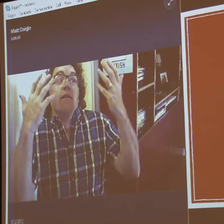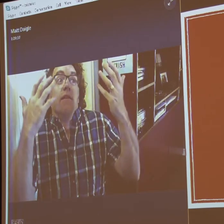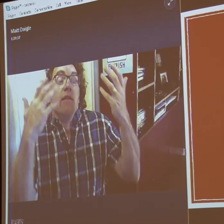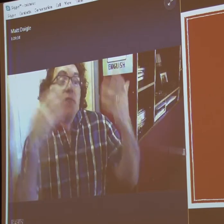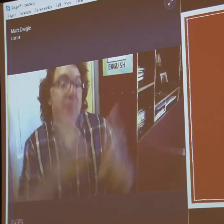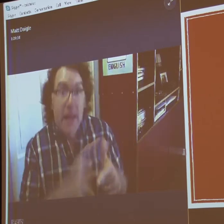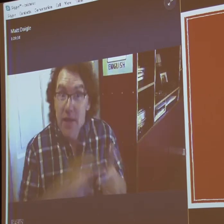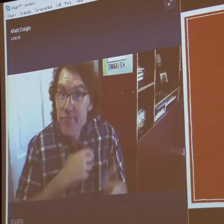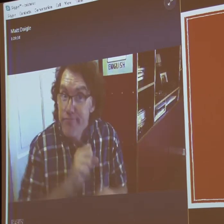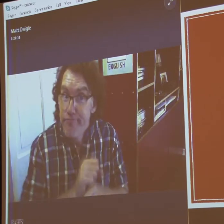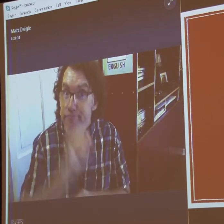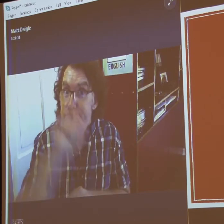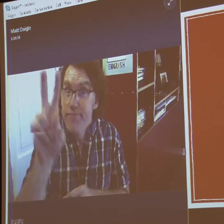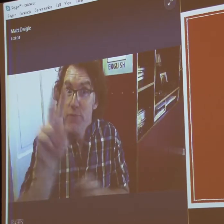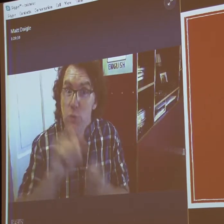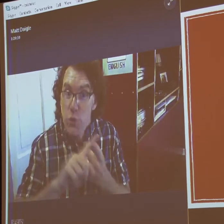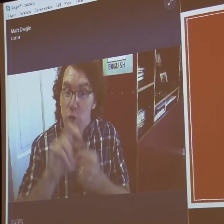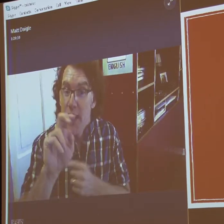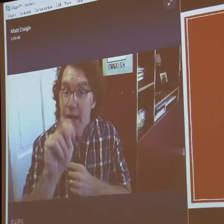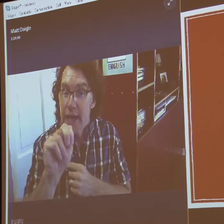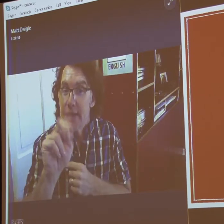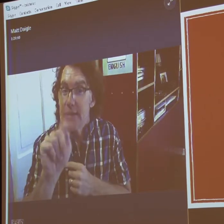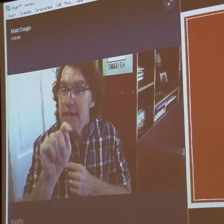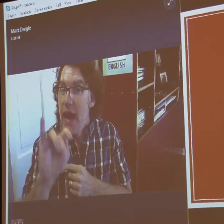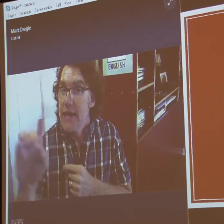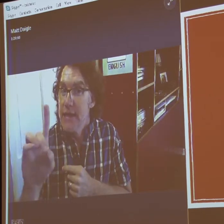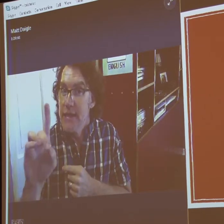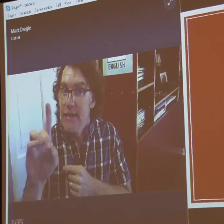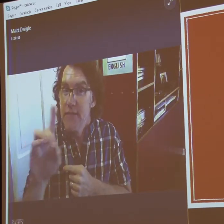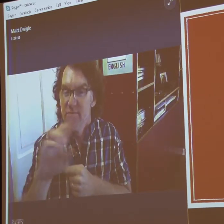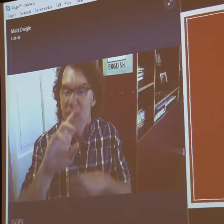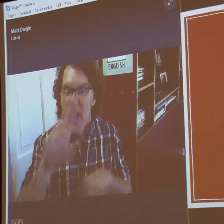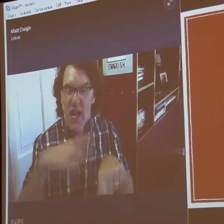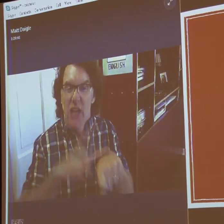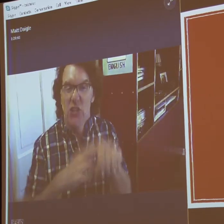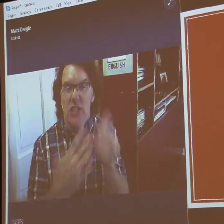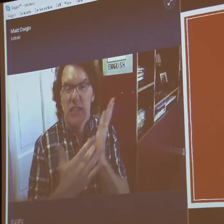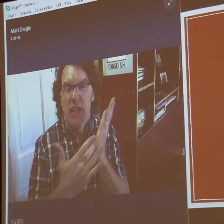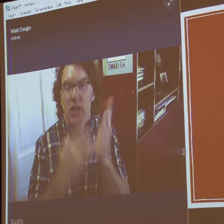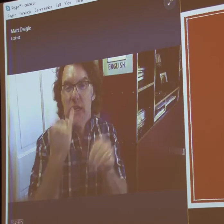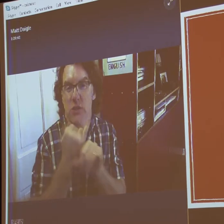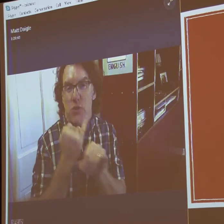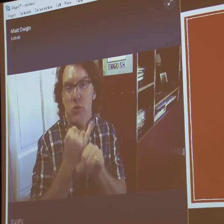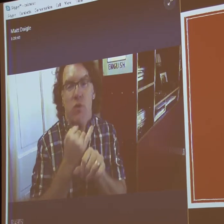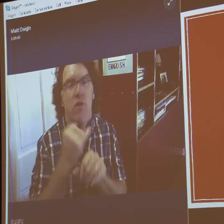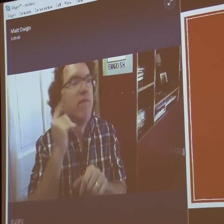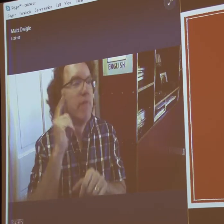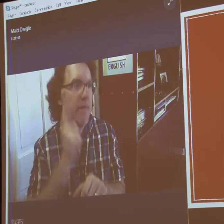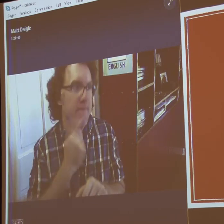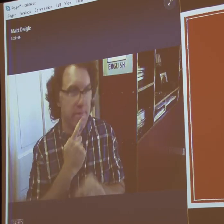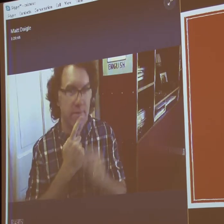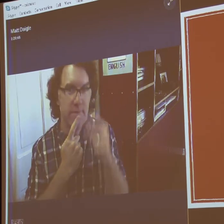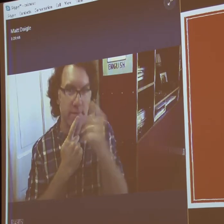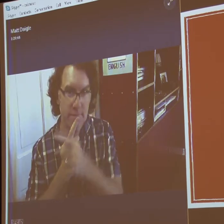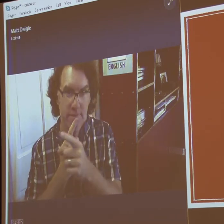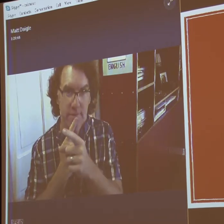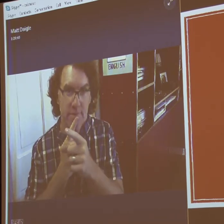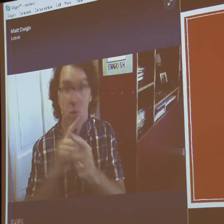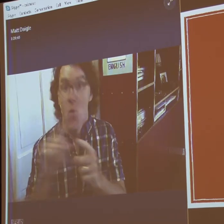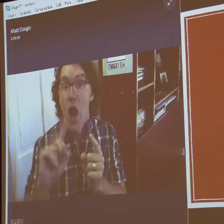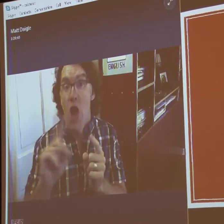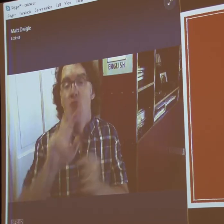loved biology. loved the subjects. Then I went to college at the National Technical